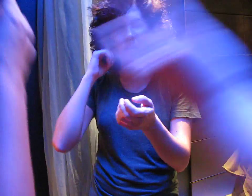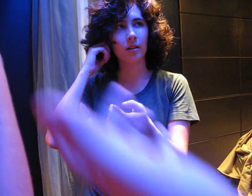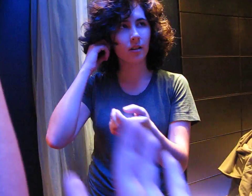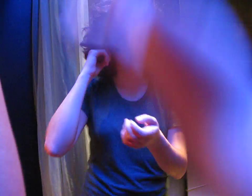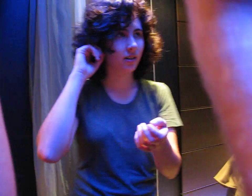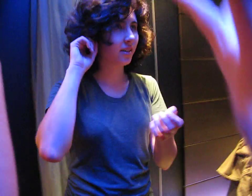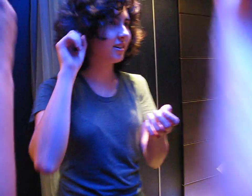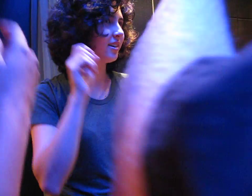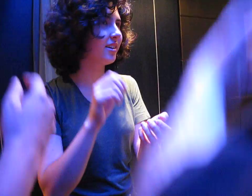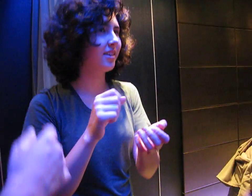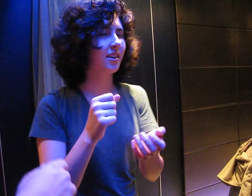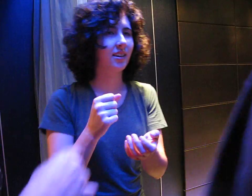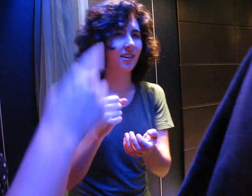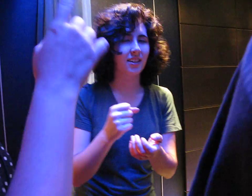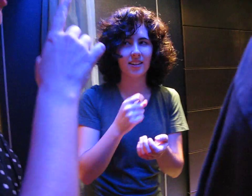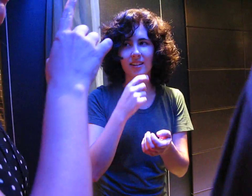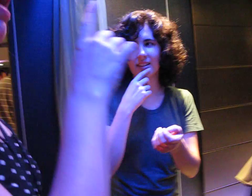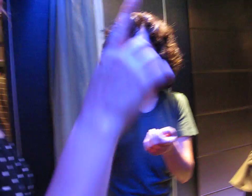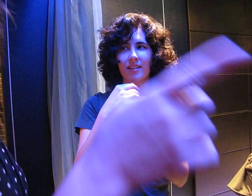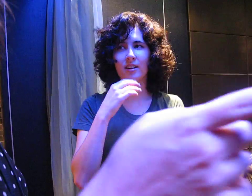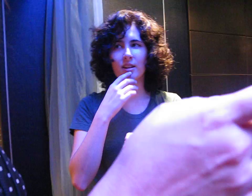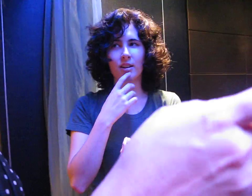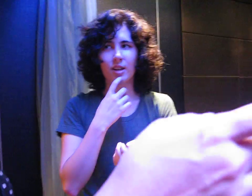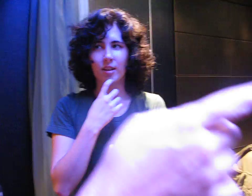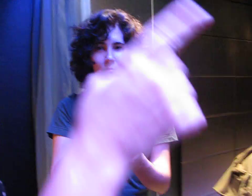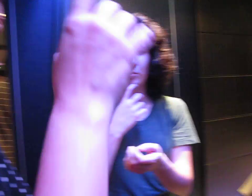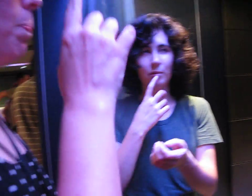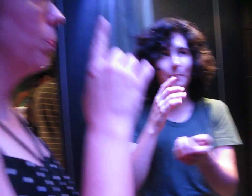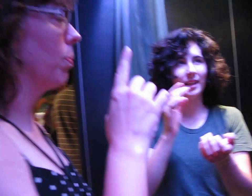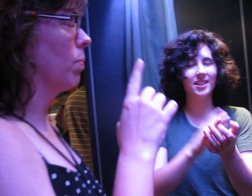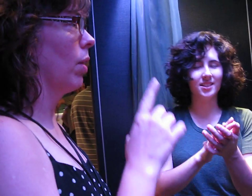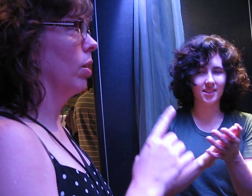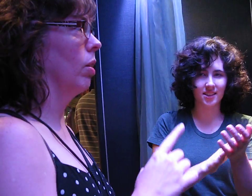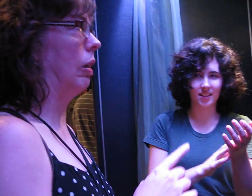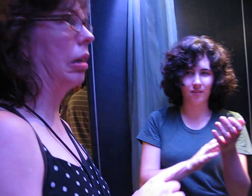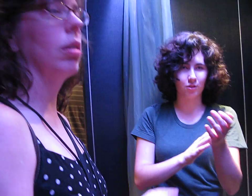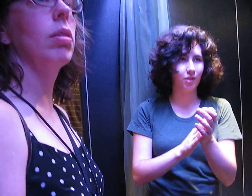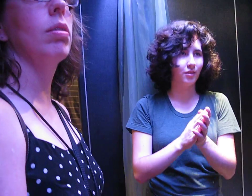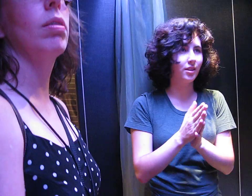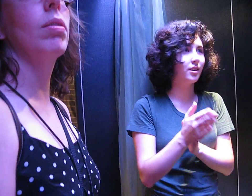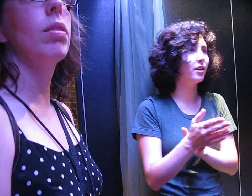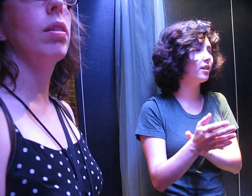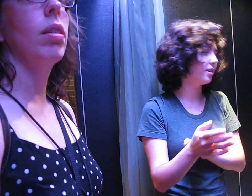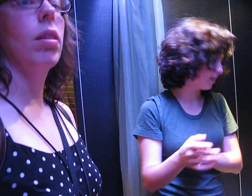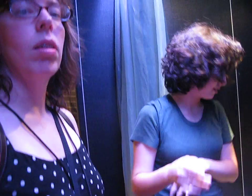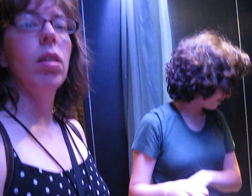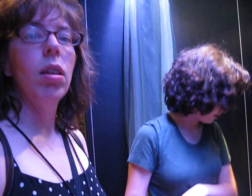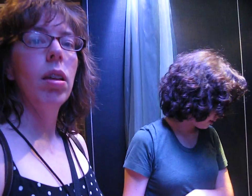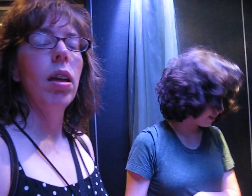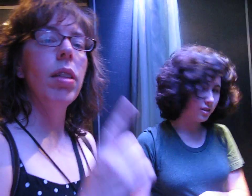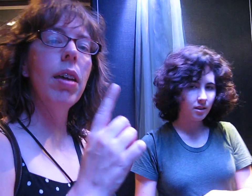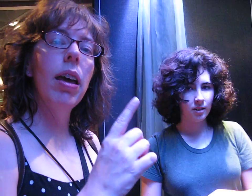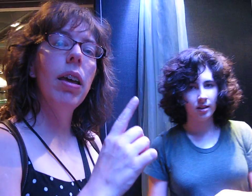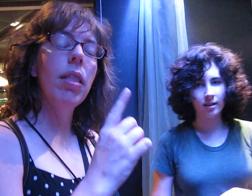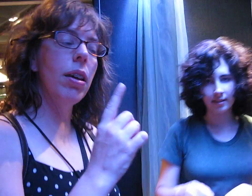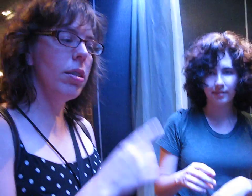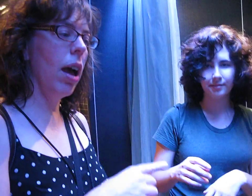chicken monkey duck, they don't know the rules. No, I know, we know the rules. Well, we've made a test of, what is that? Explain the rules for the camera. The duck